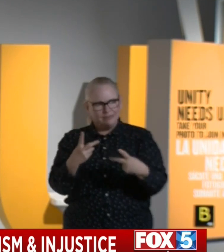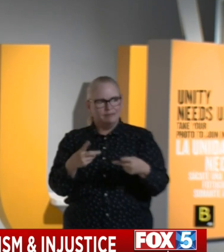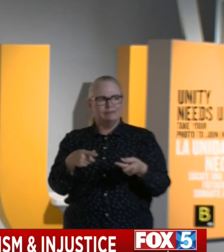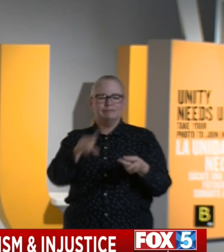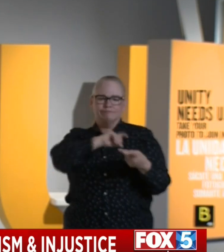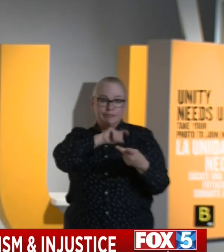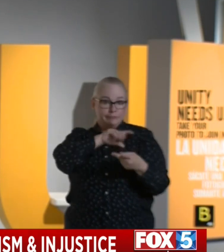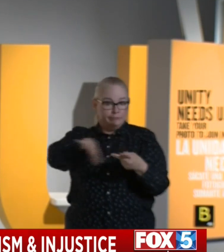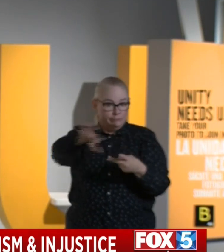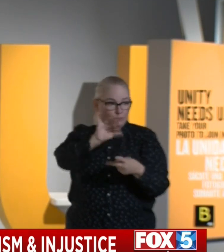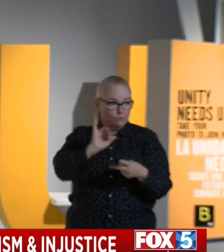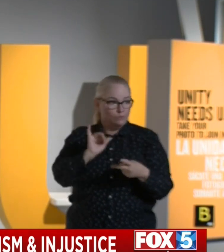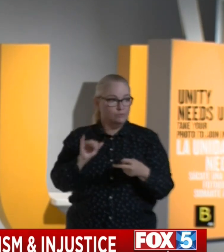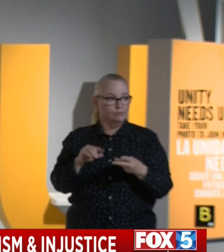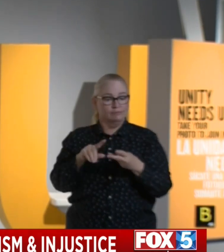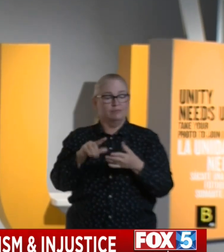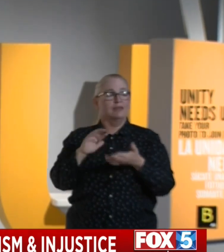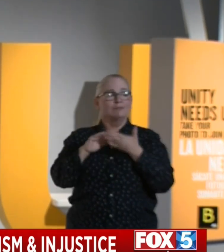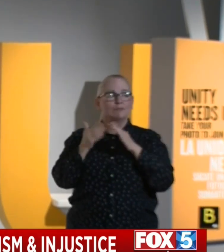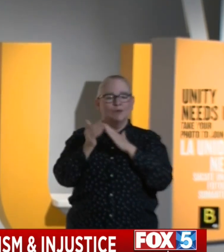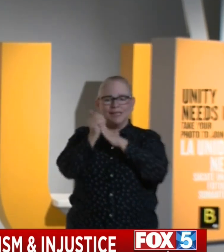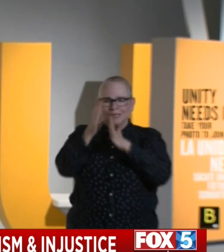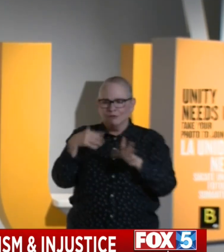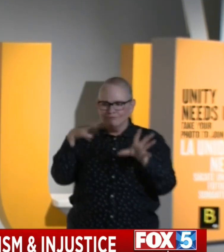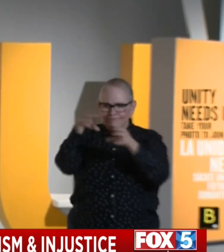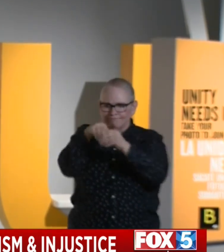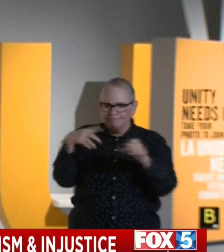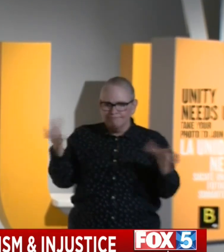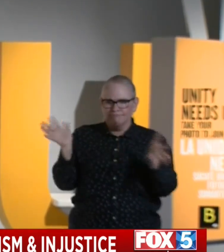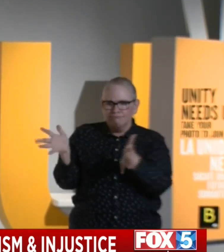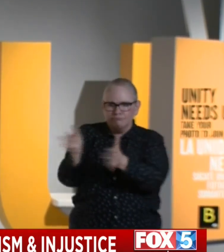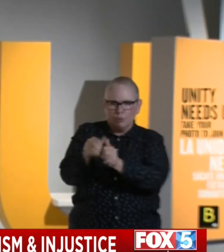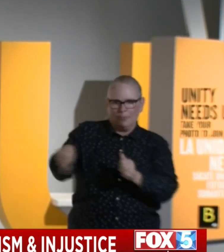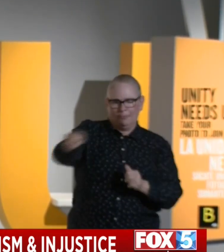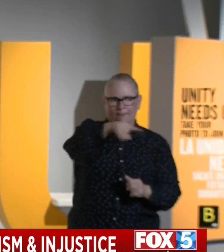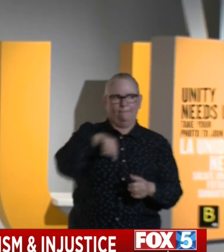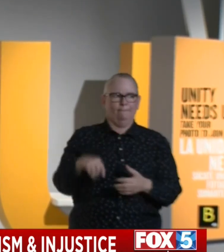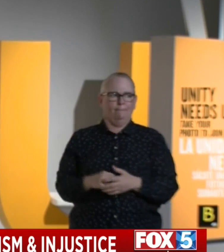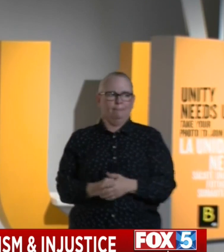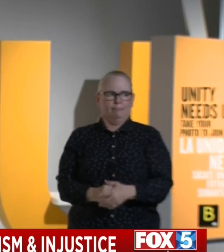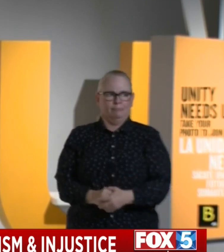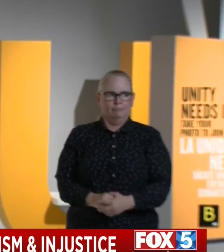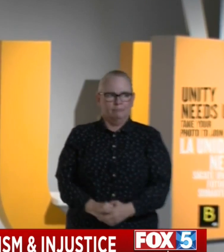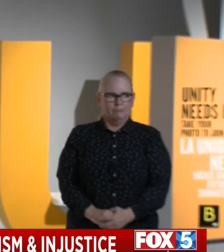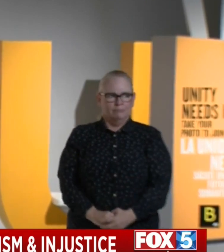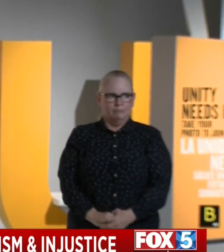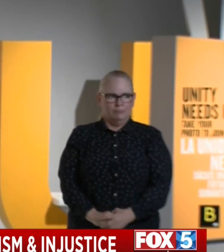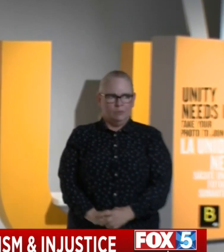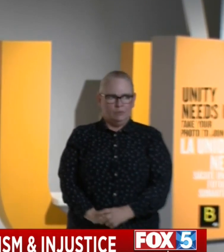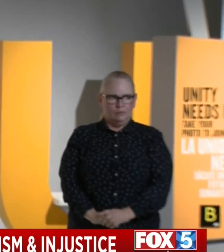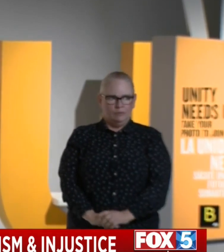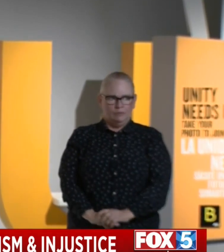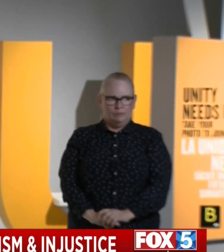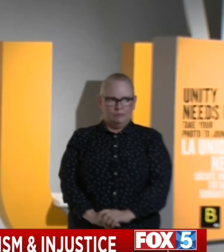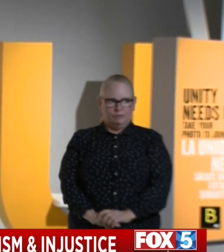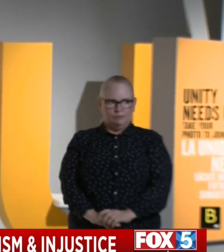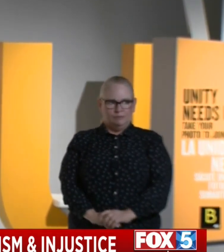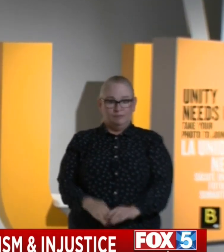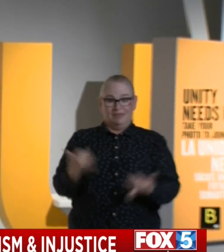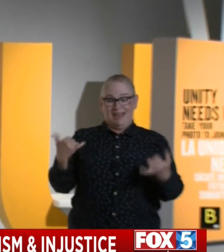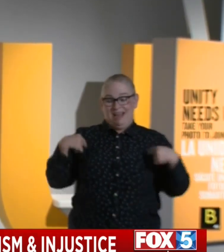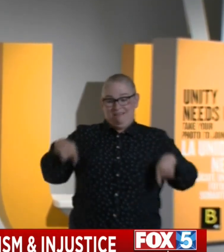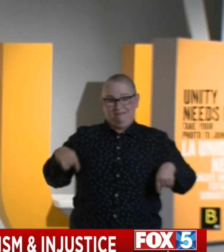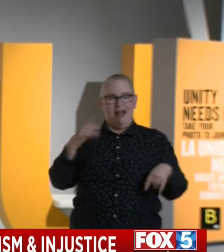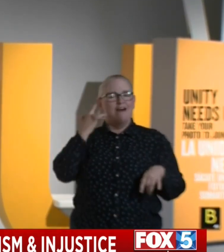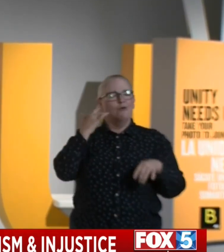including one of my heroes. I'm here at the California Museum. It's also the home of the